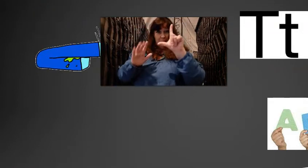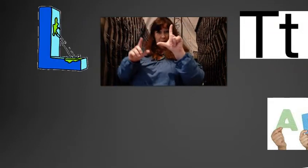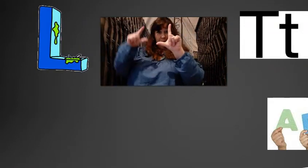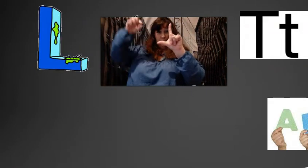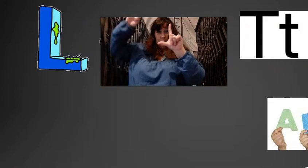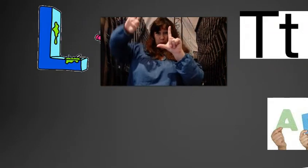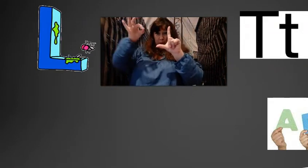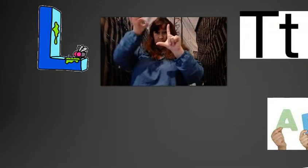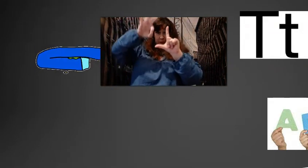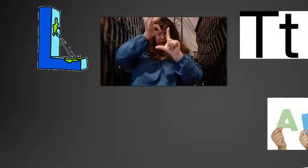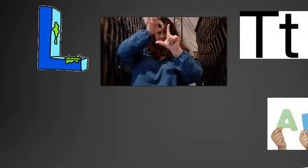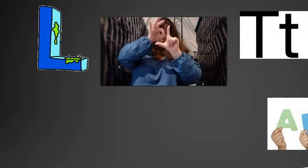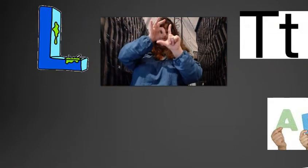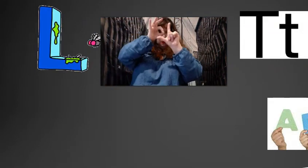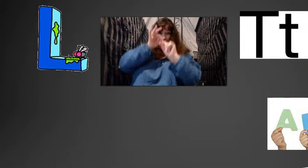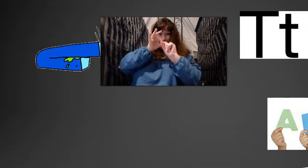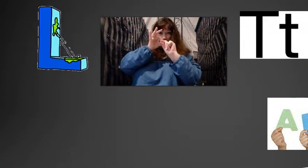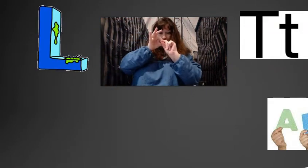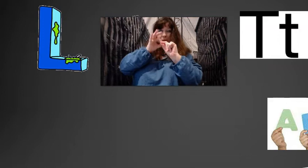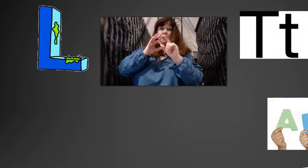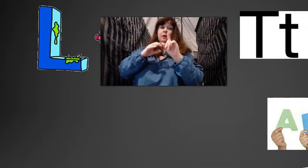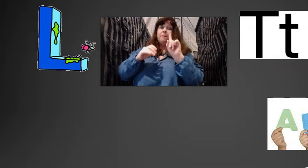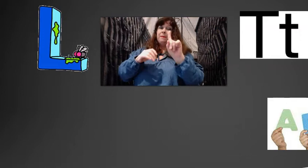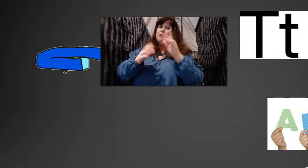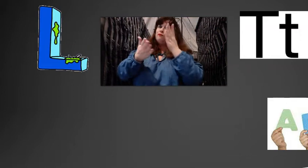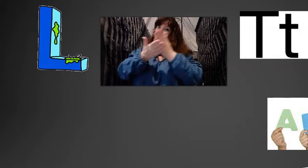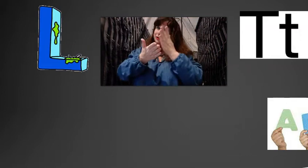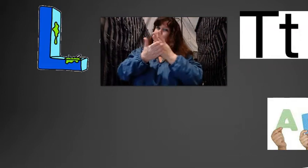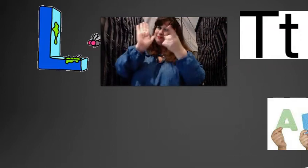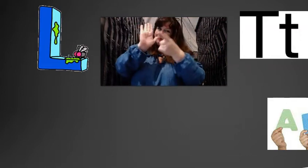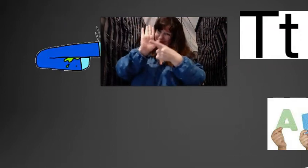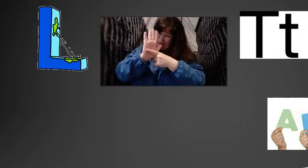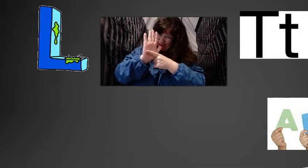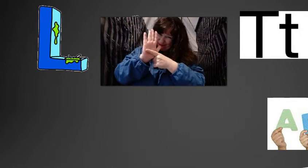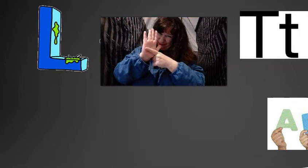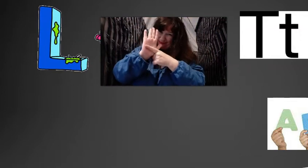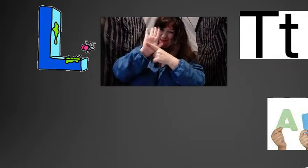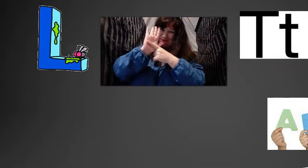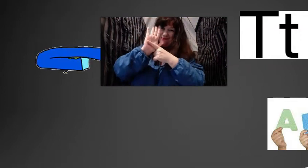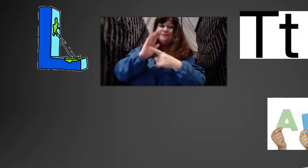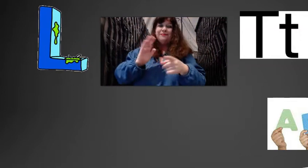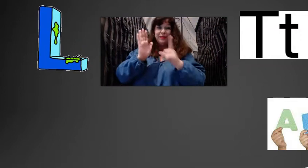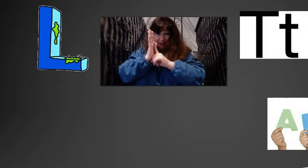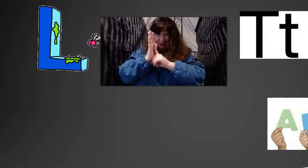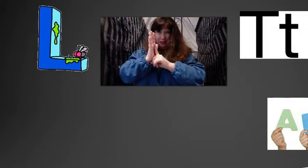Poor L, and the B comes down and it gets snapped, but it's really L,